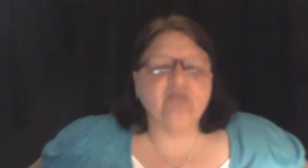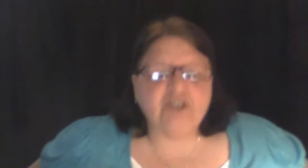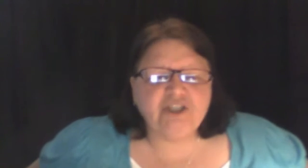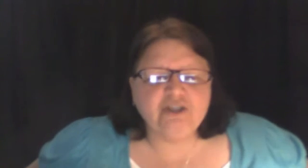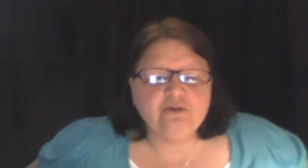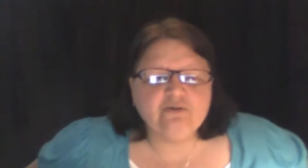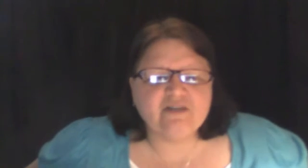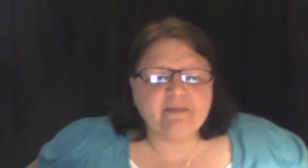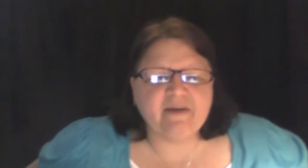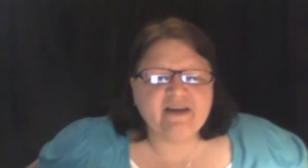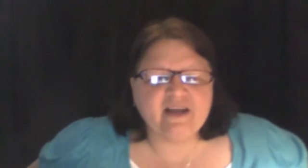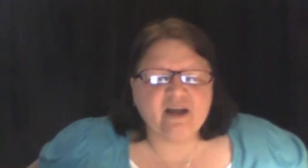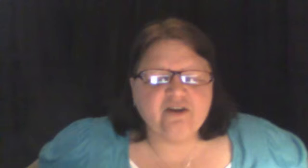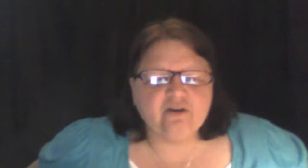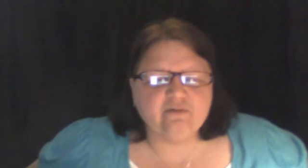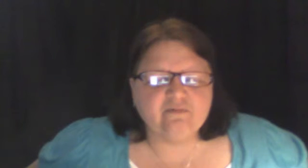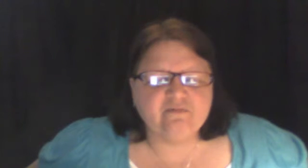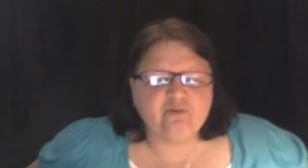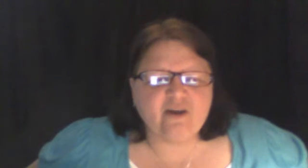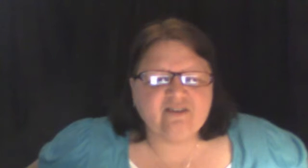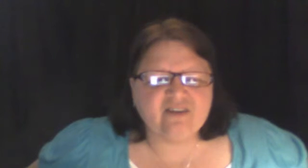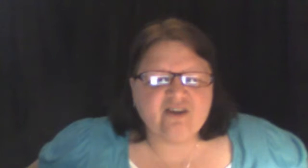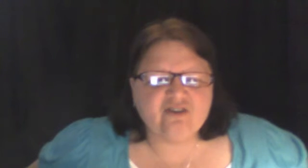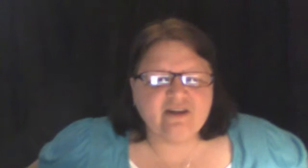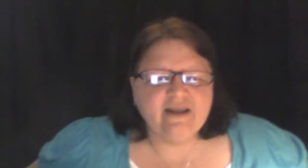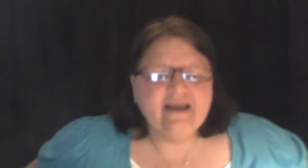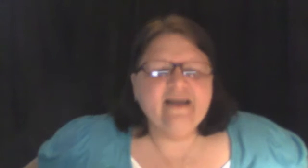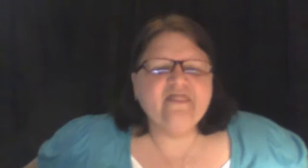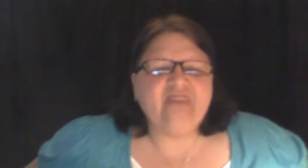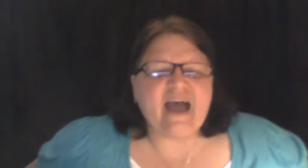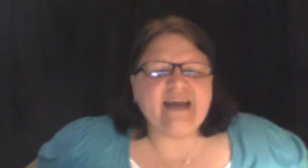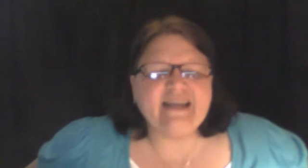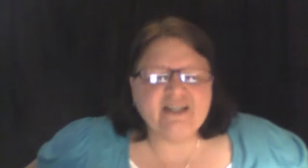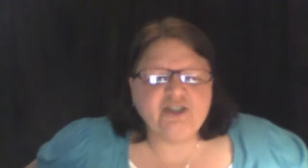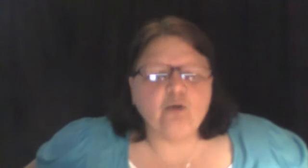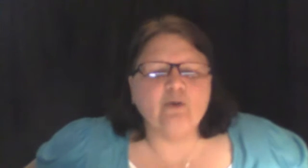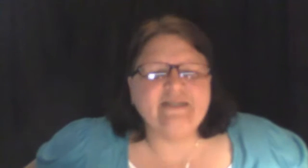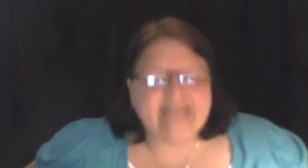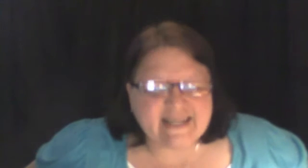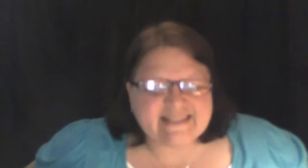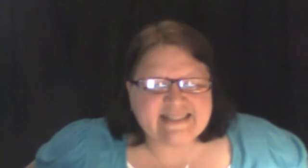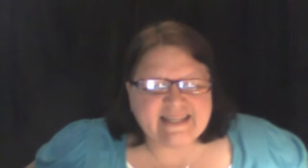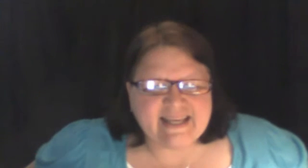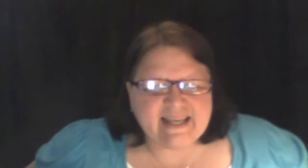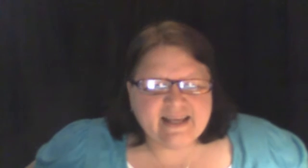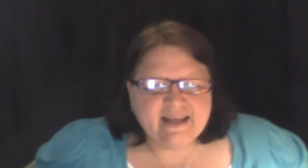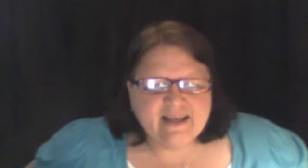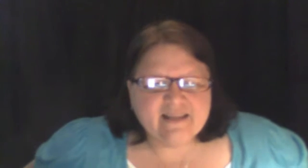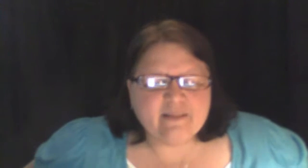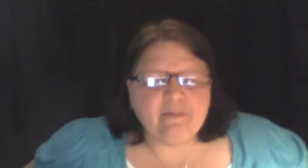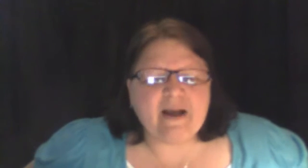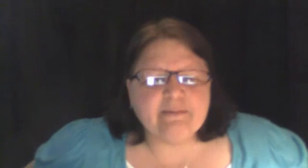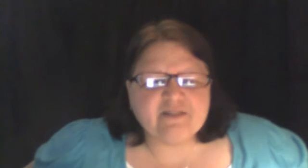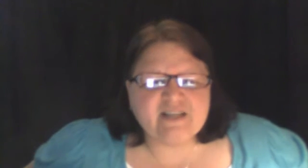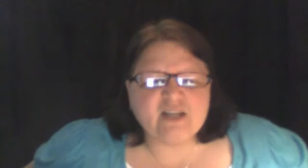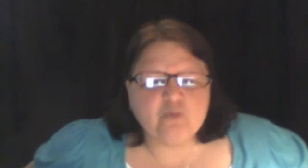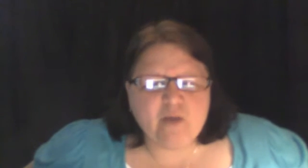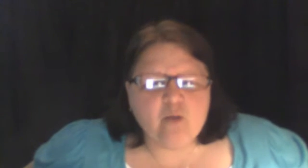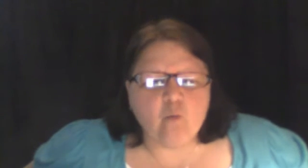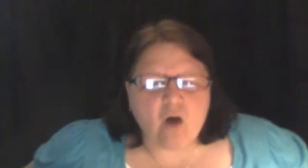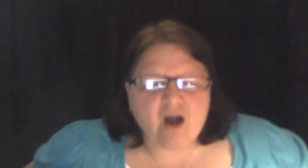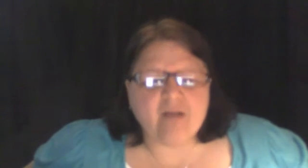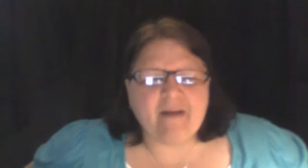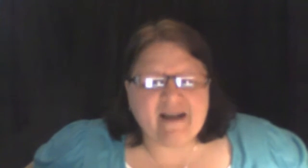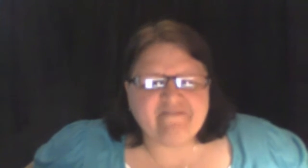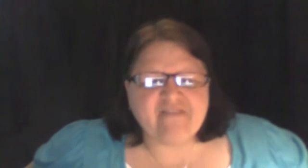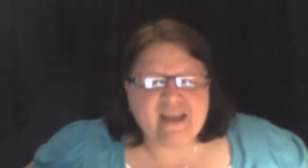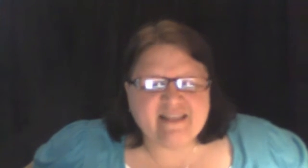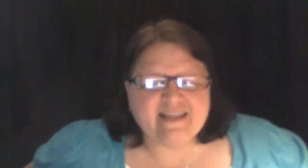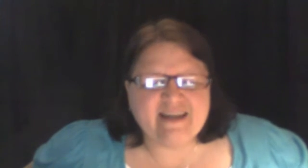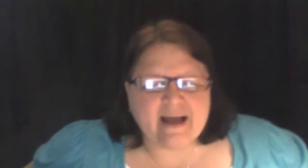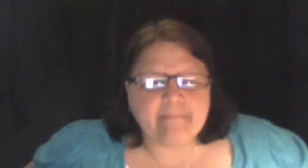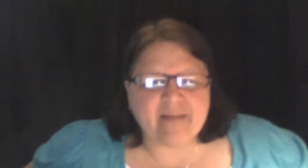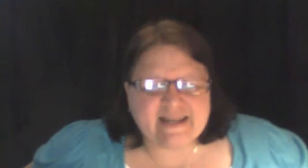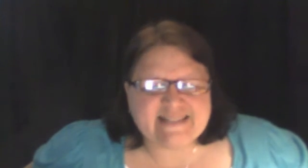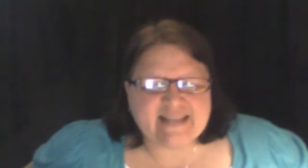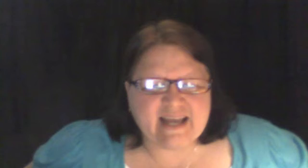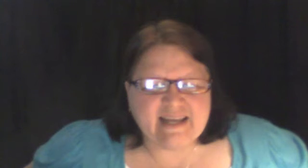the shoes, depending on your translation, that is your destiny. The Bible says we walk by faith and not by sight.